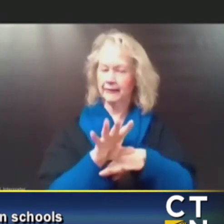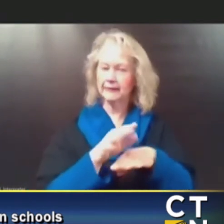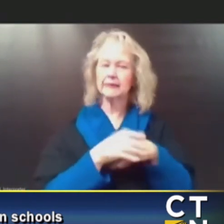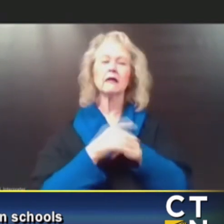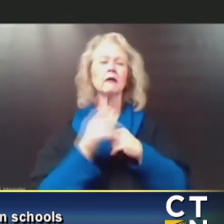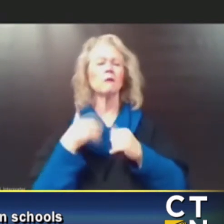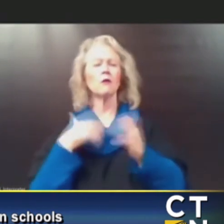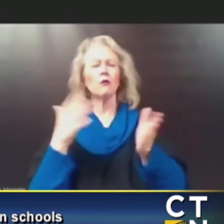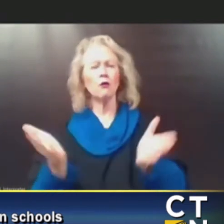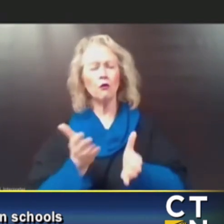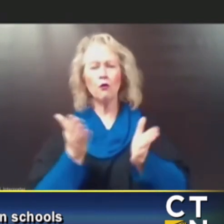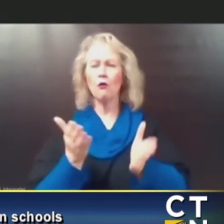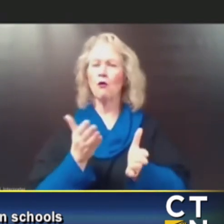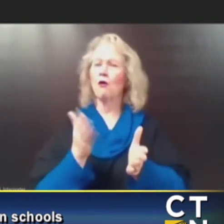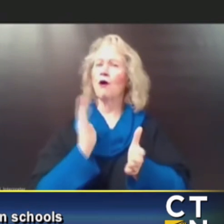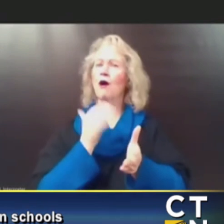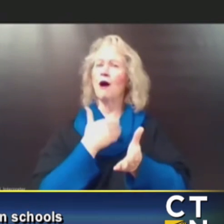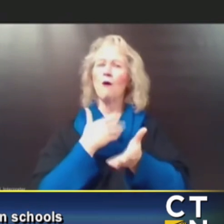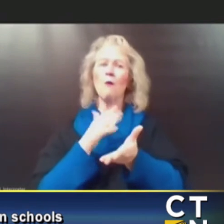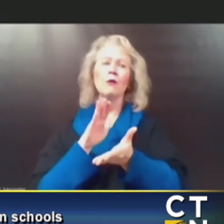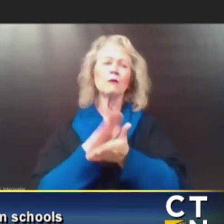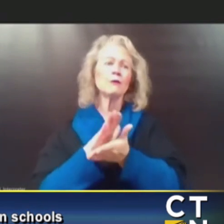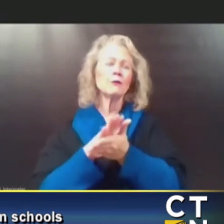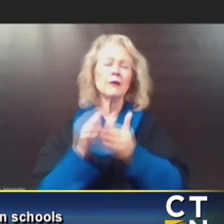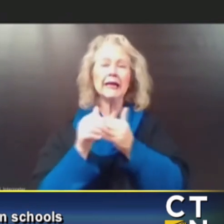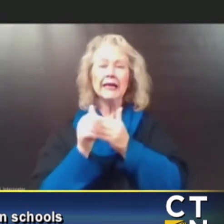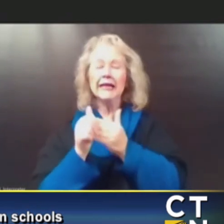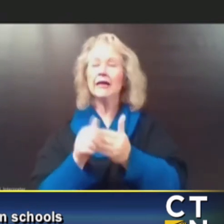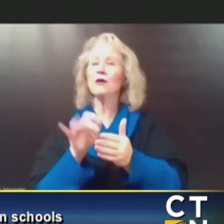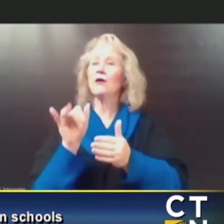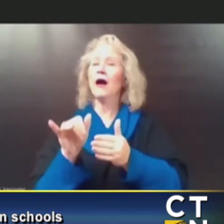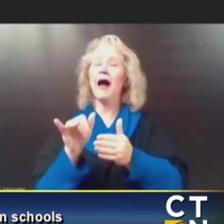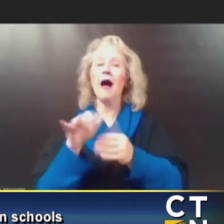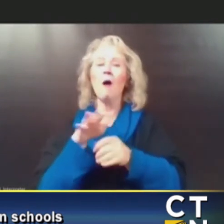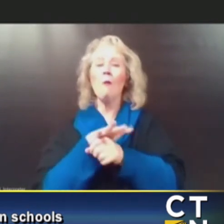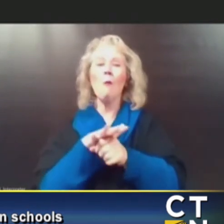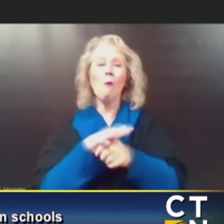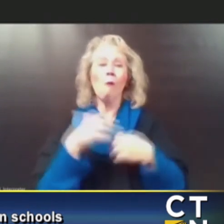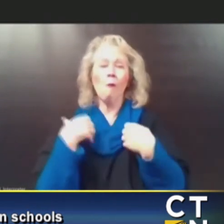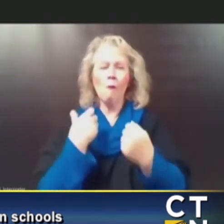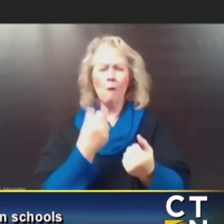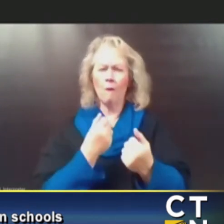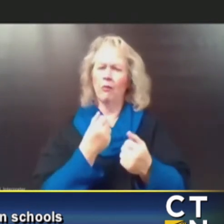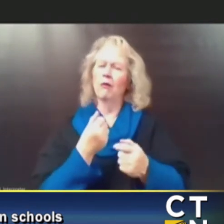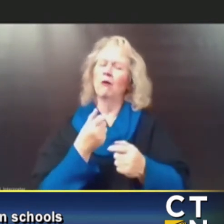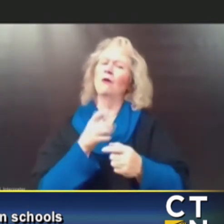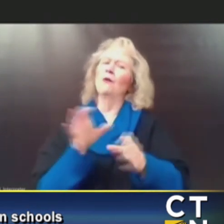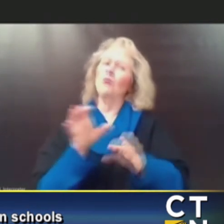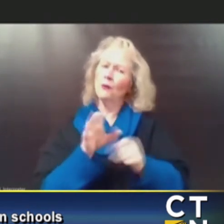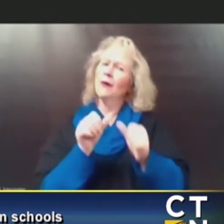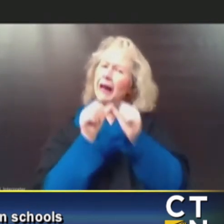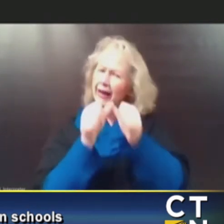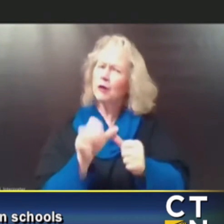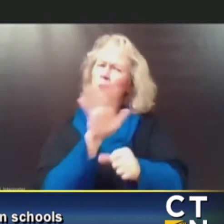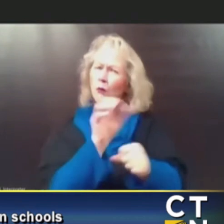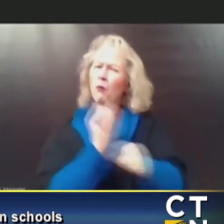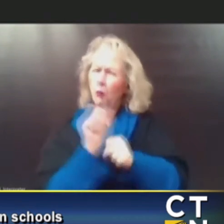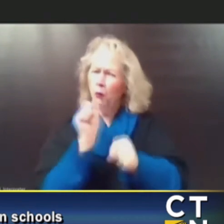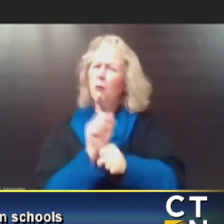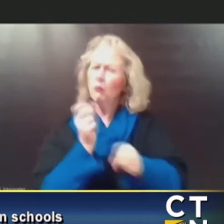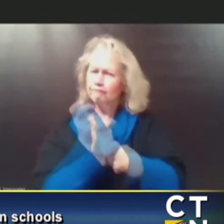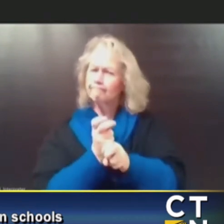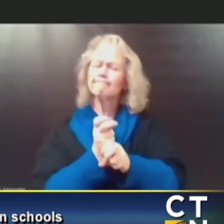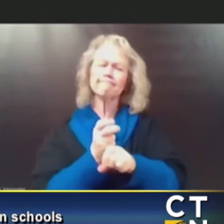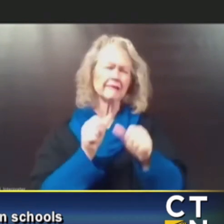two of them are on today and our local health officials to continue to do the really great work that you're doing together, working together